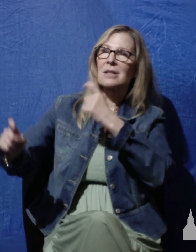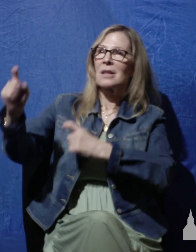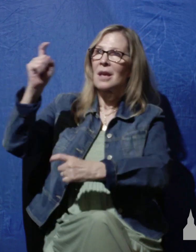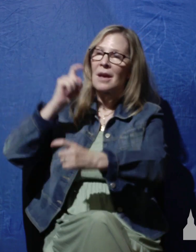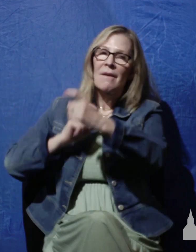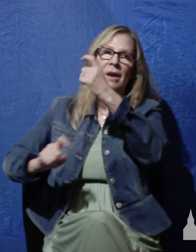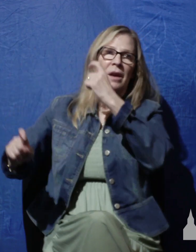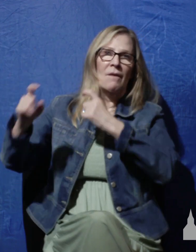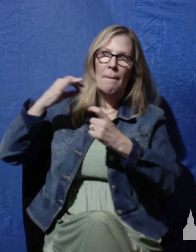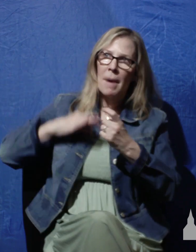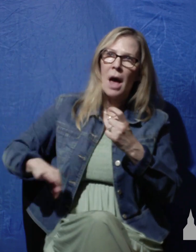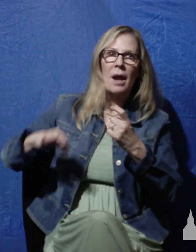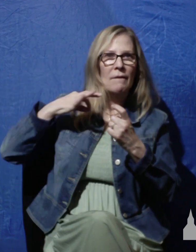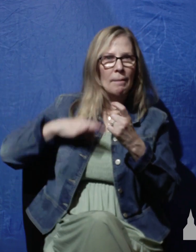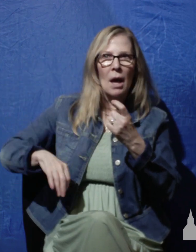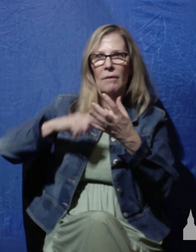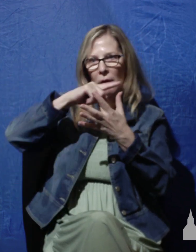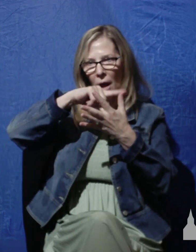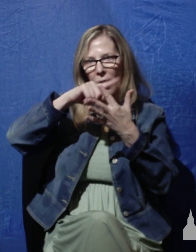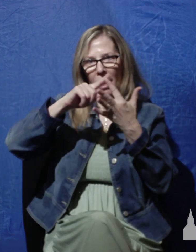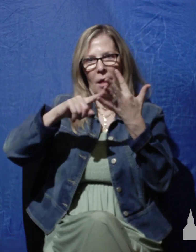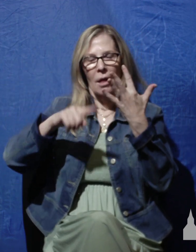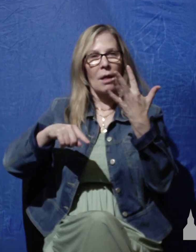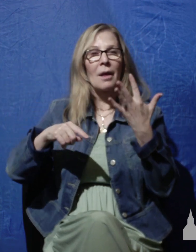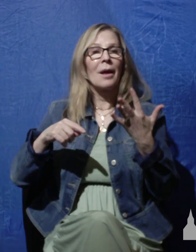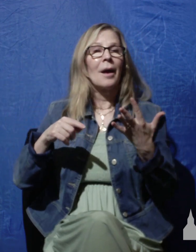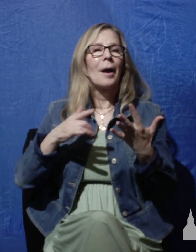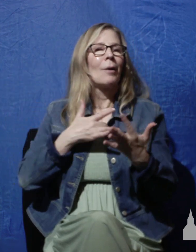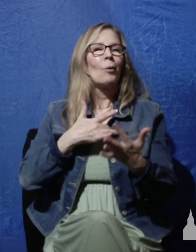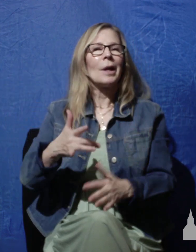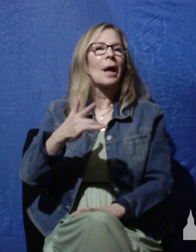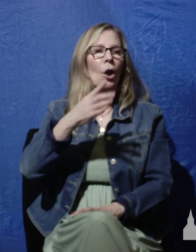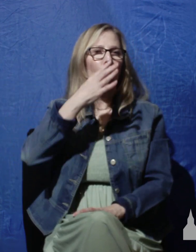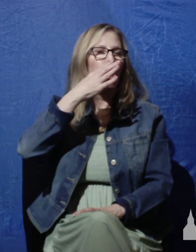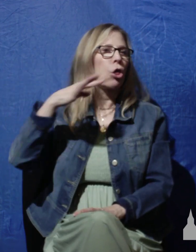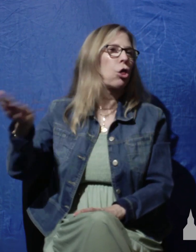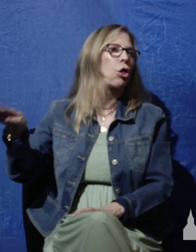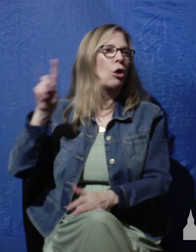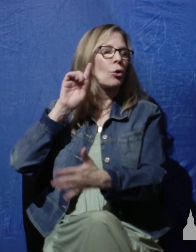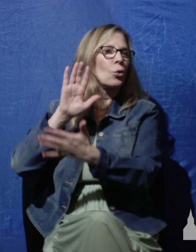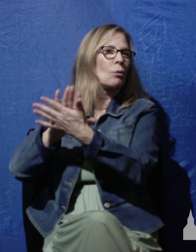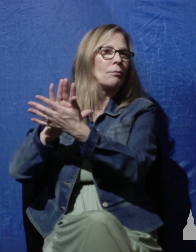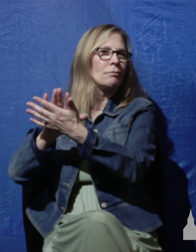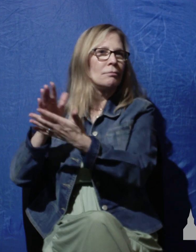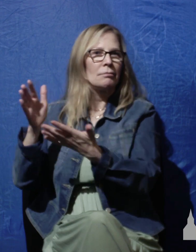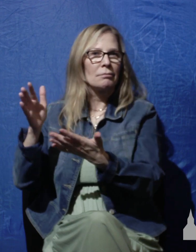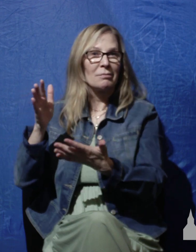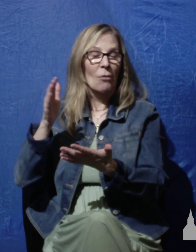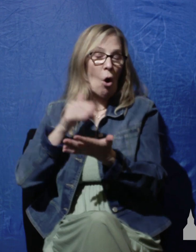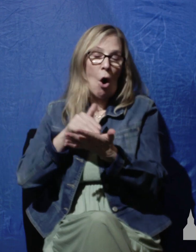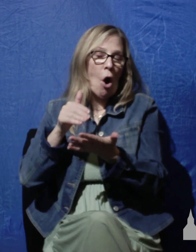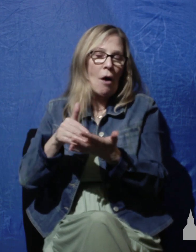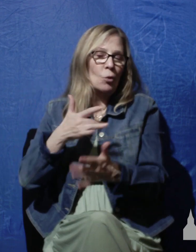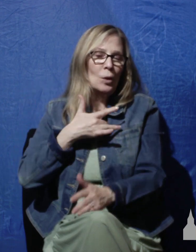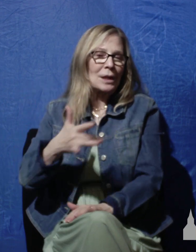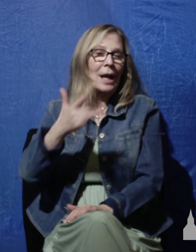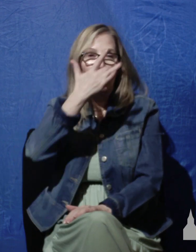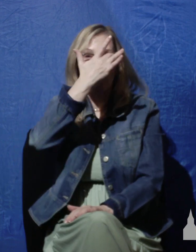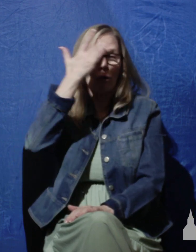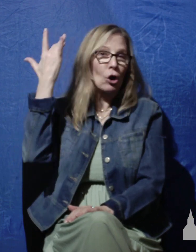benefit. And the cause of our negligence to bless God is often because we are so prone to forget those blessings